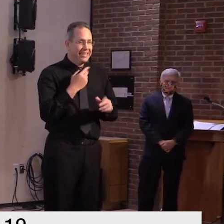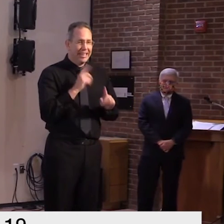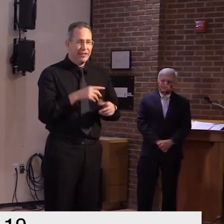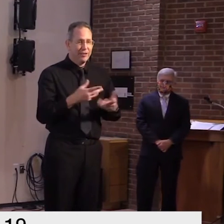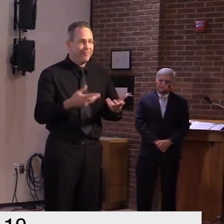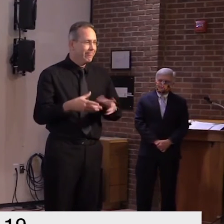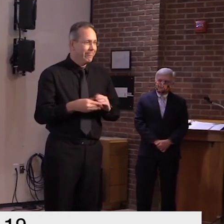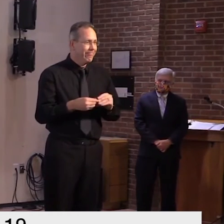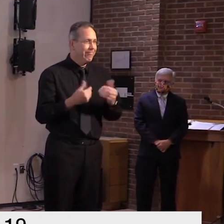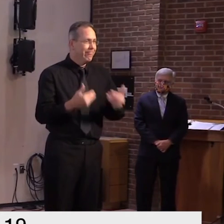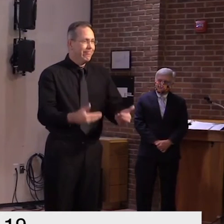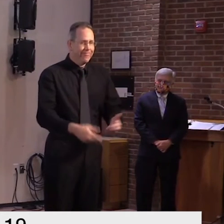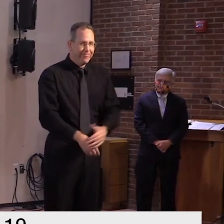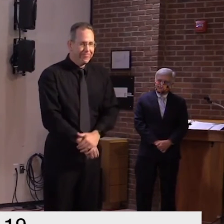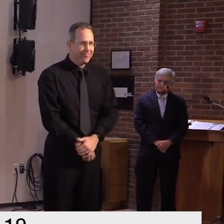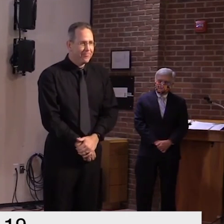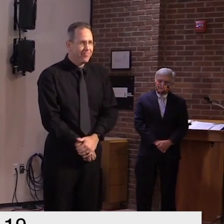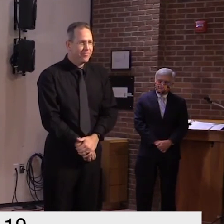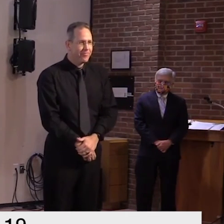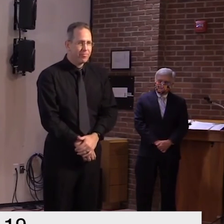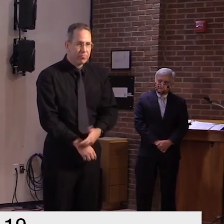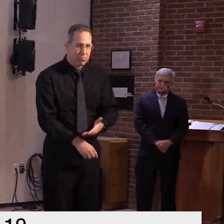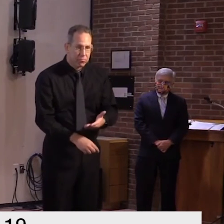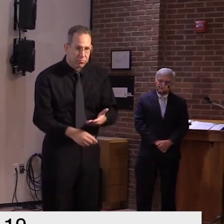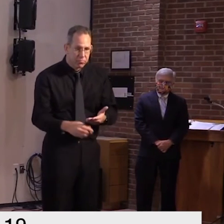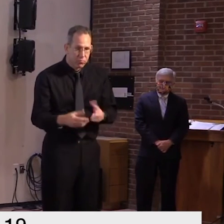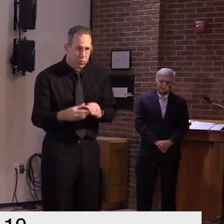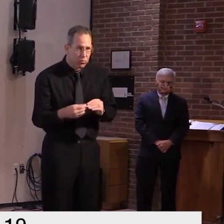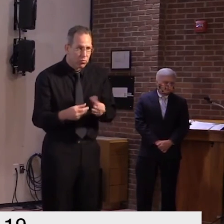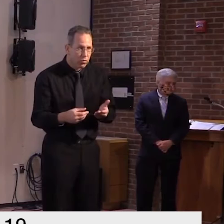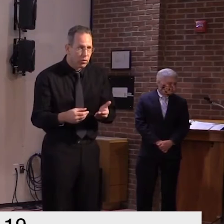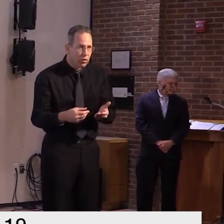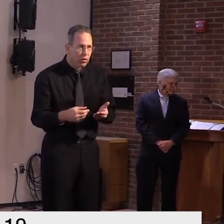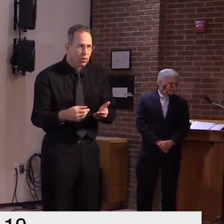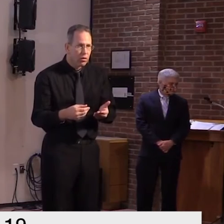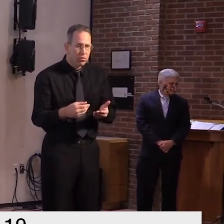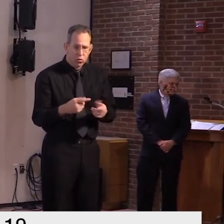he's still there joe maybe you could try calling back in